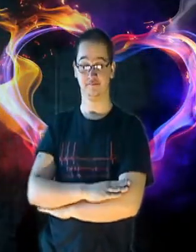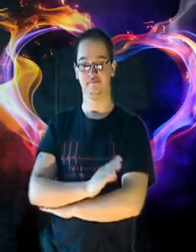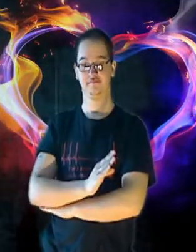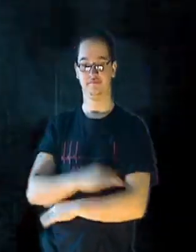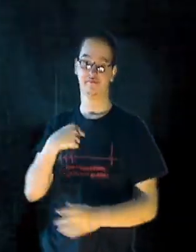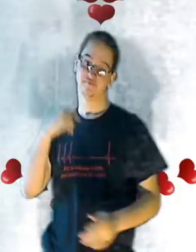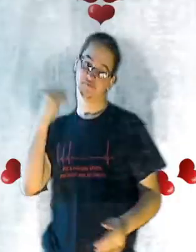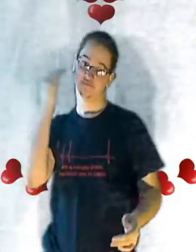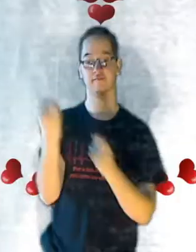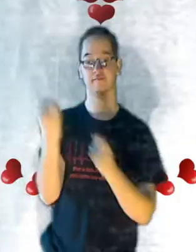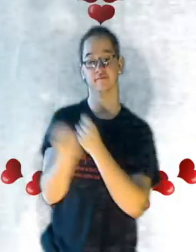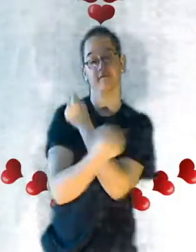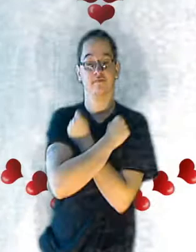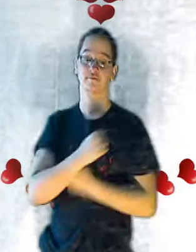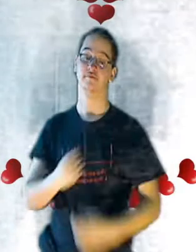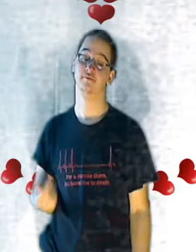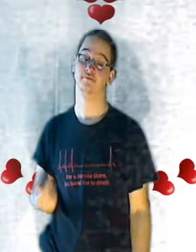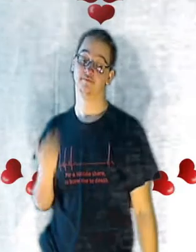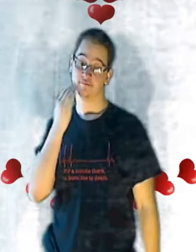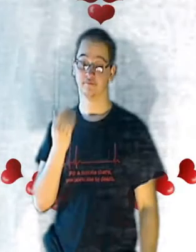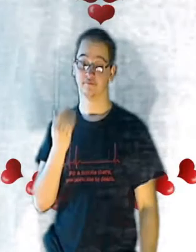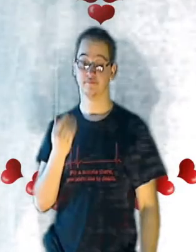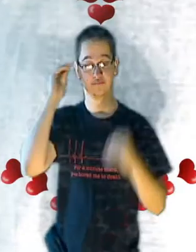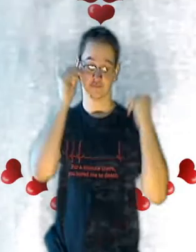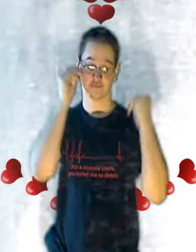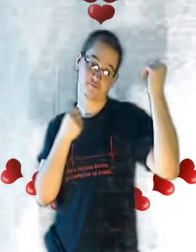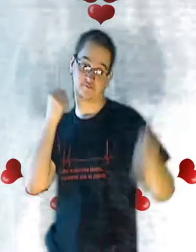I'd love to know just what you're thinking